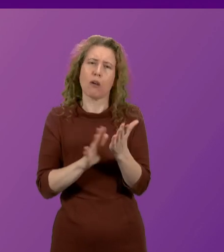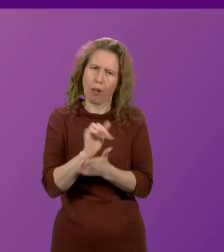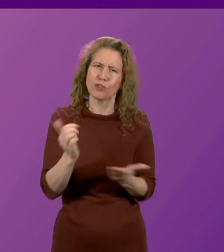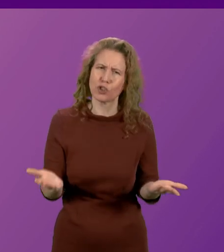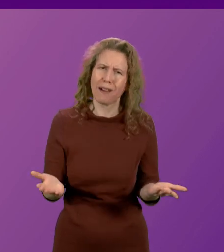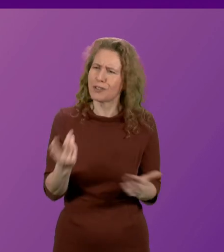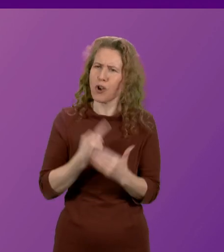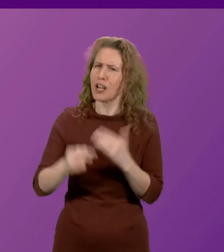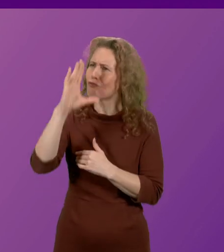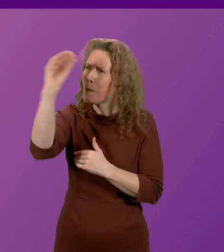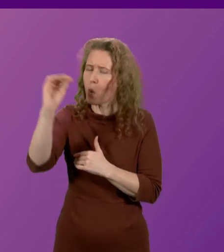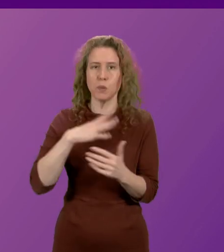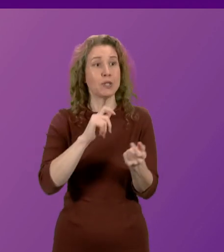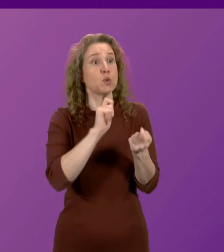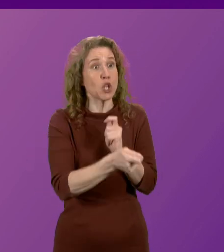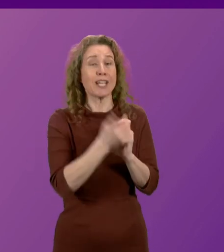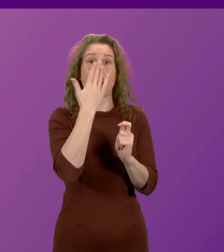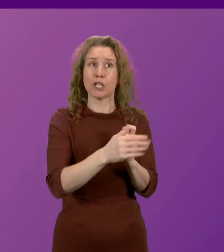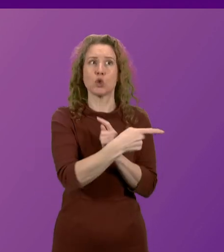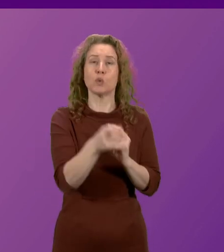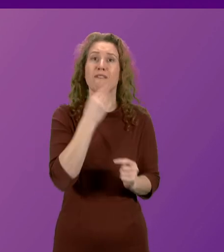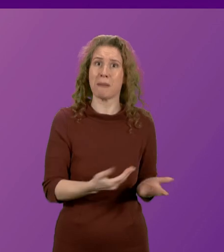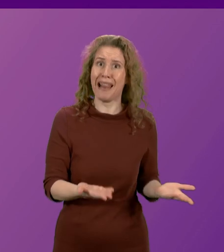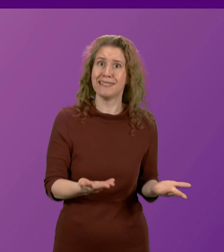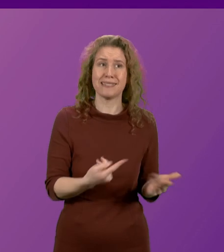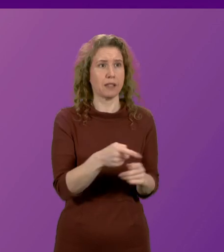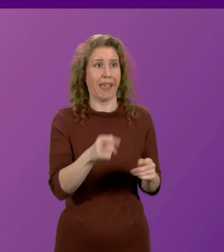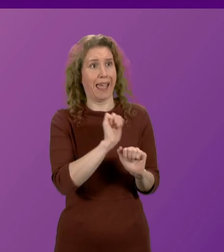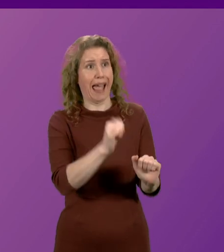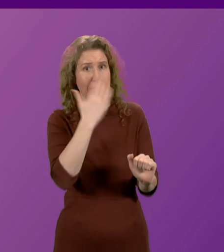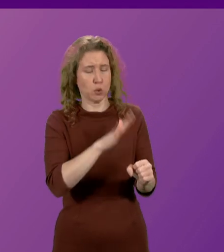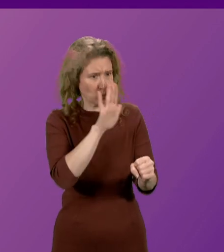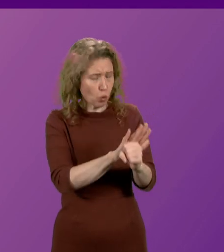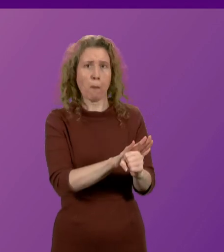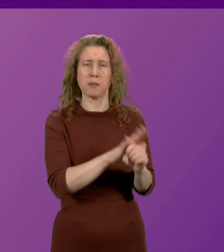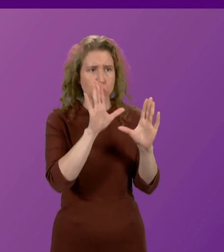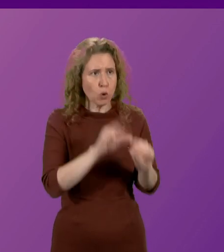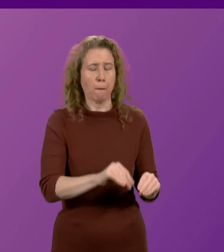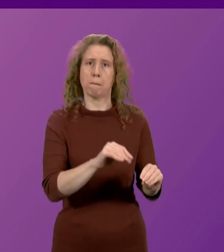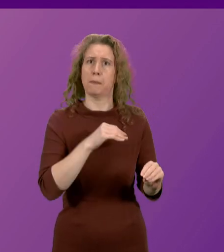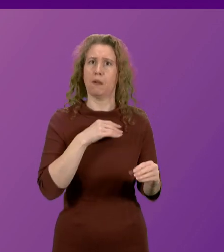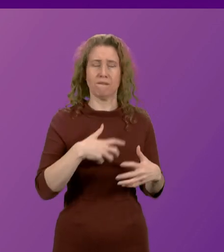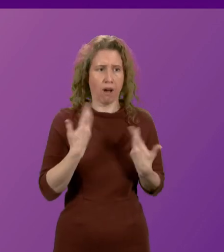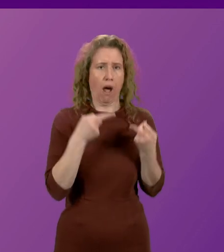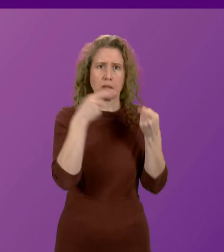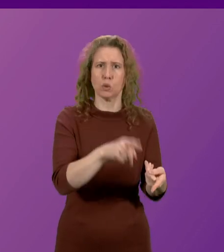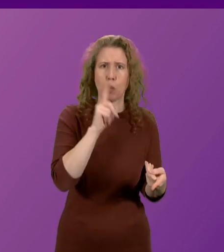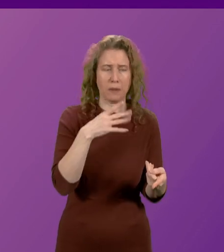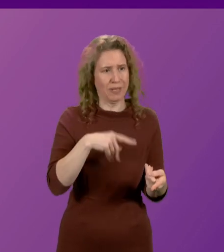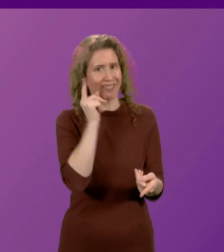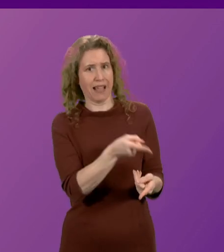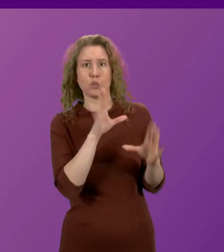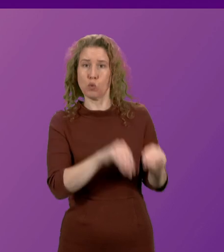amongst men and their attitude towards sexual violence. And that has to change to improve the lives of women in our society.